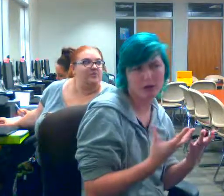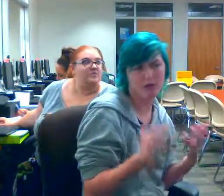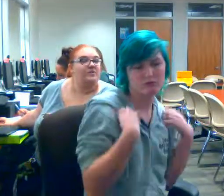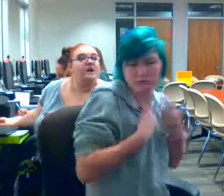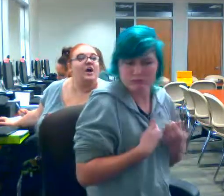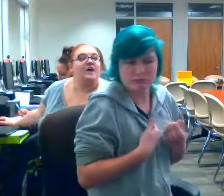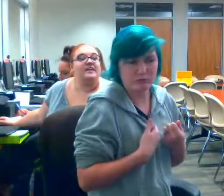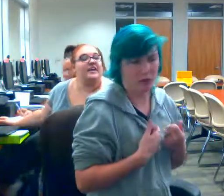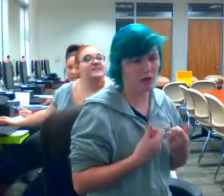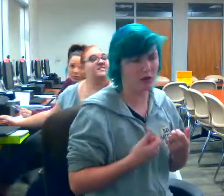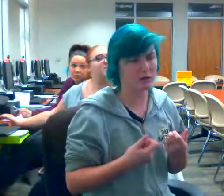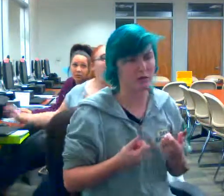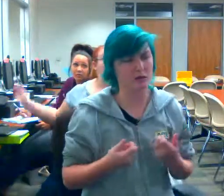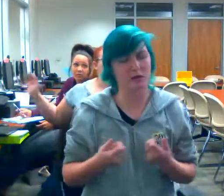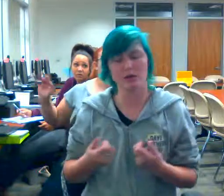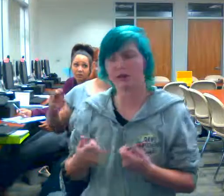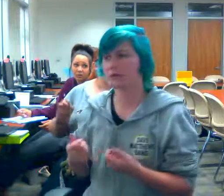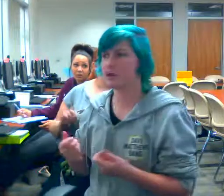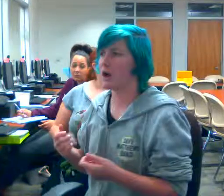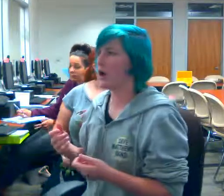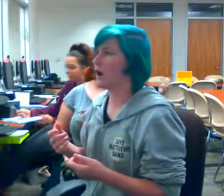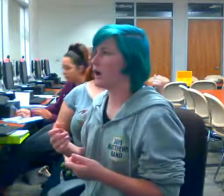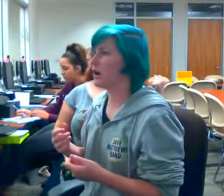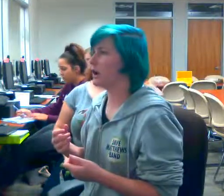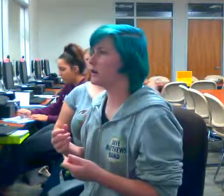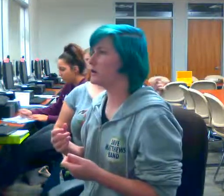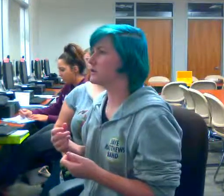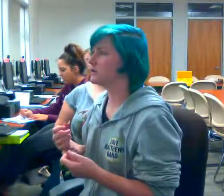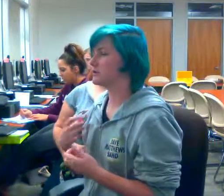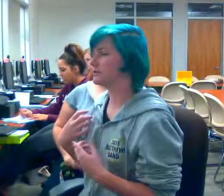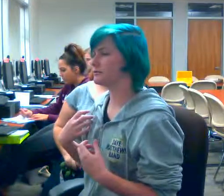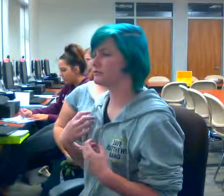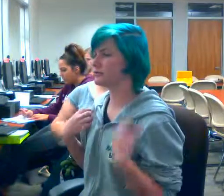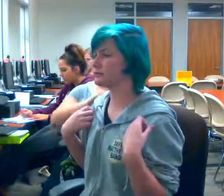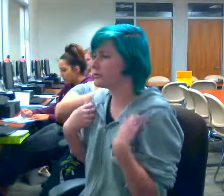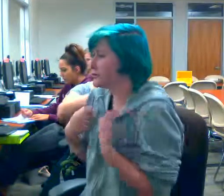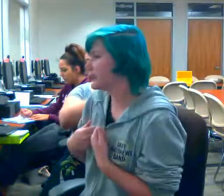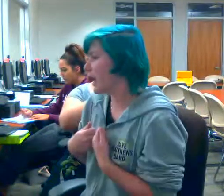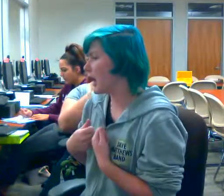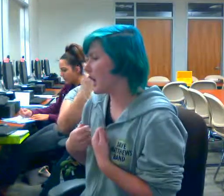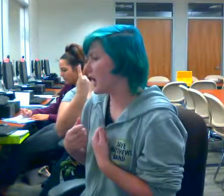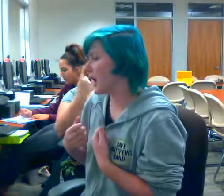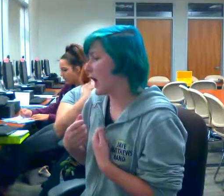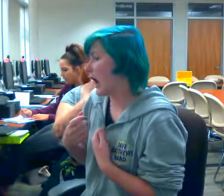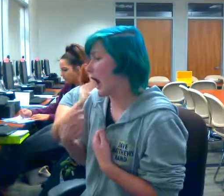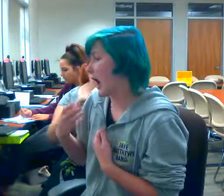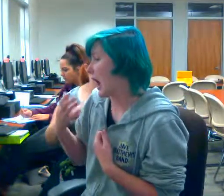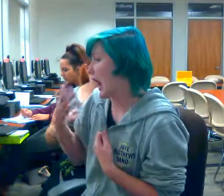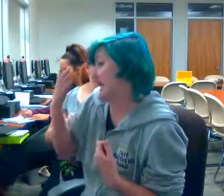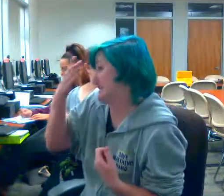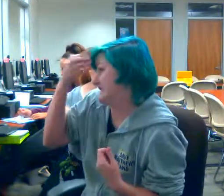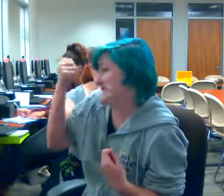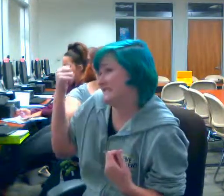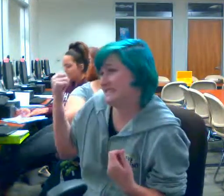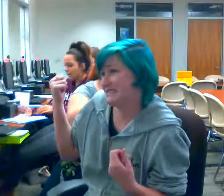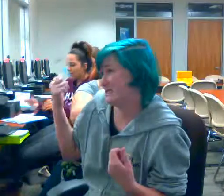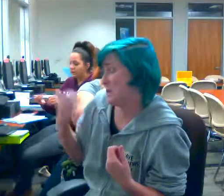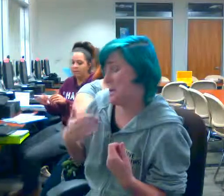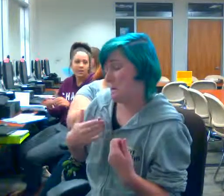She's being really nice. Oh, no. She's the answer to one. She's In answer one, she'd mark us off if we didn't do number one and then